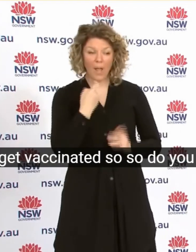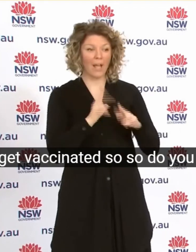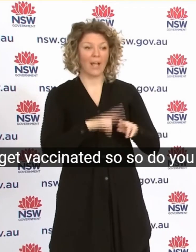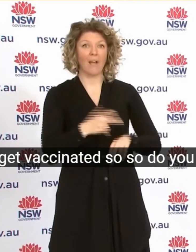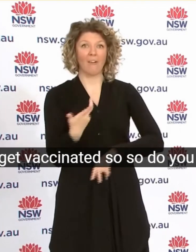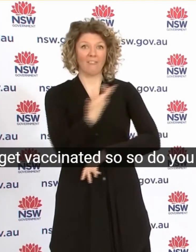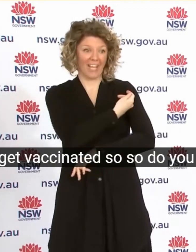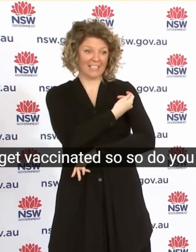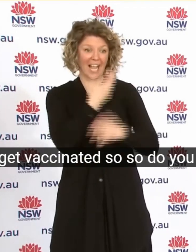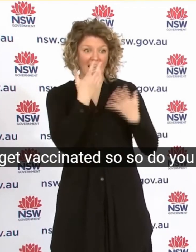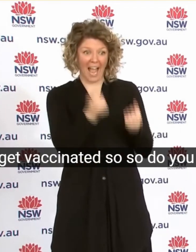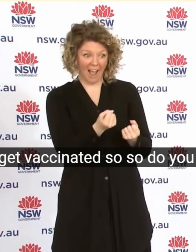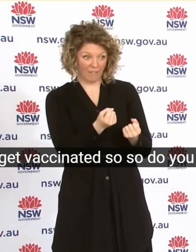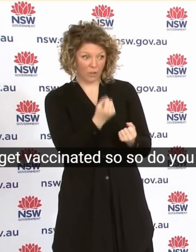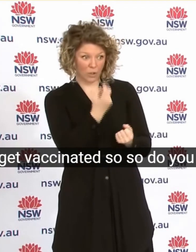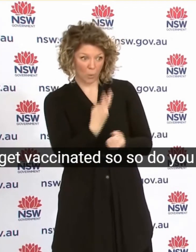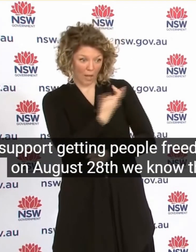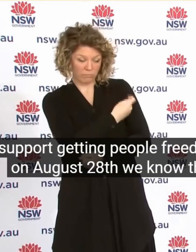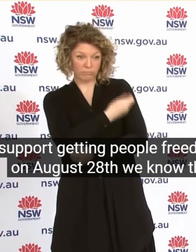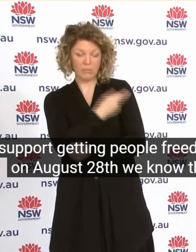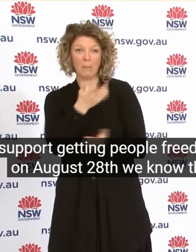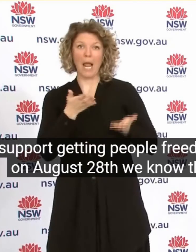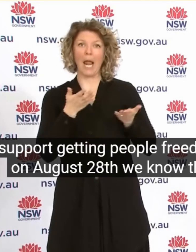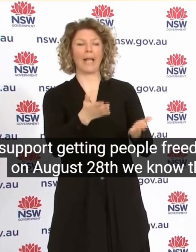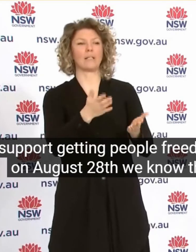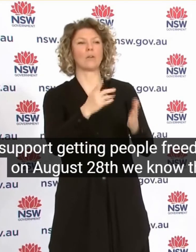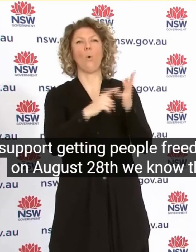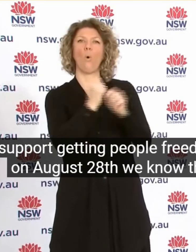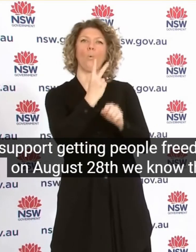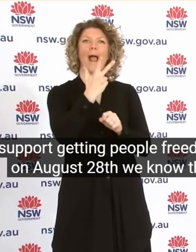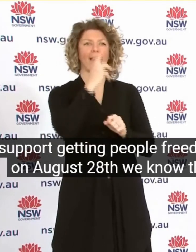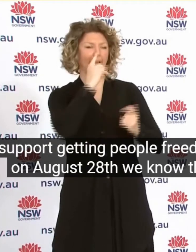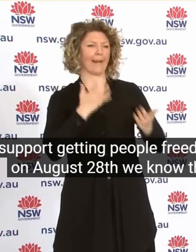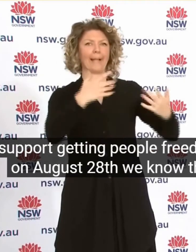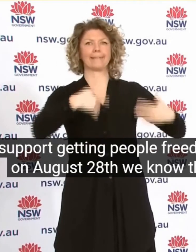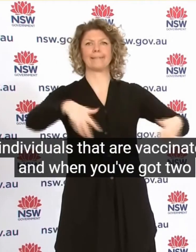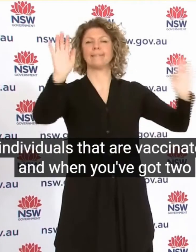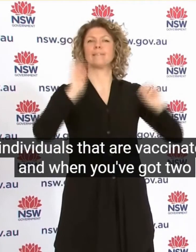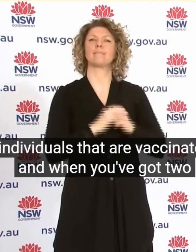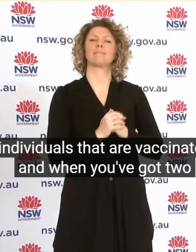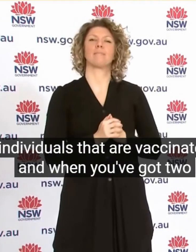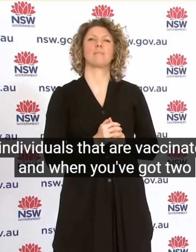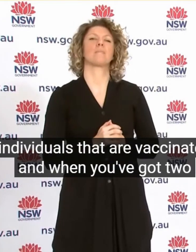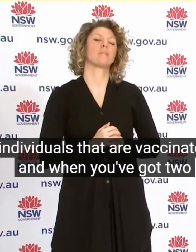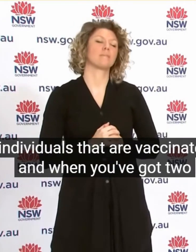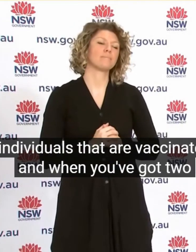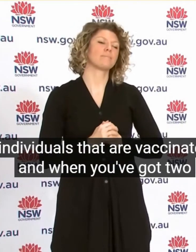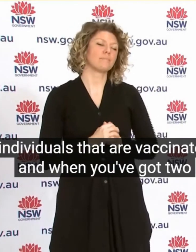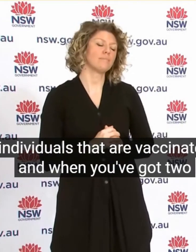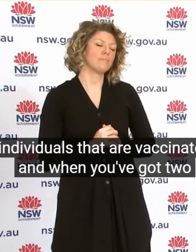Freedoms On August 28 We Know That Individuals That Are Vaccinated And When You Have Two Individuals Are Vaccinated